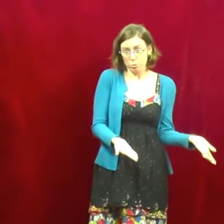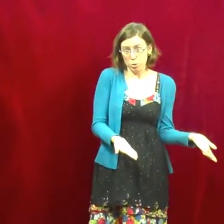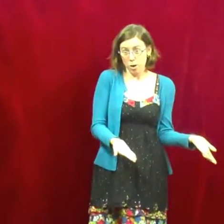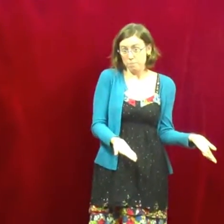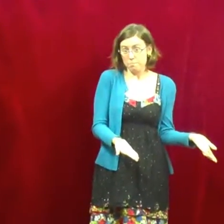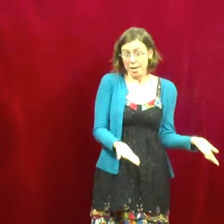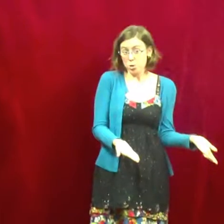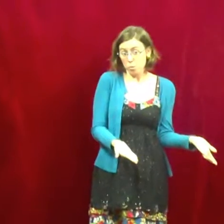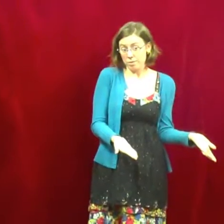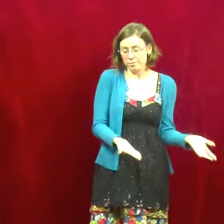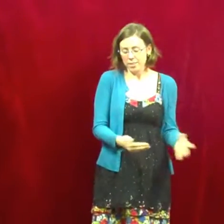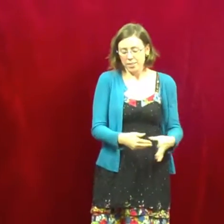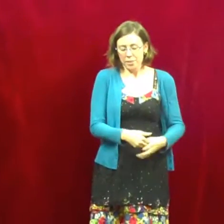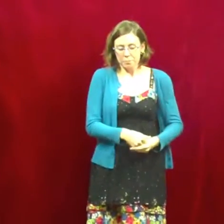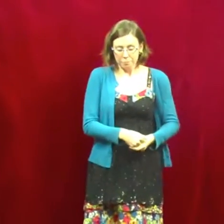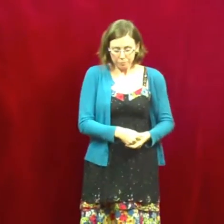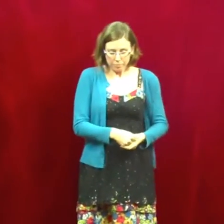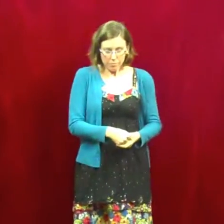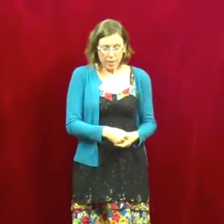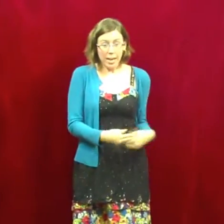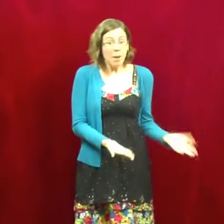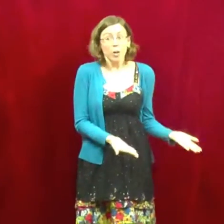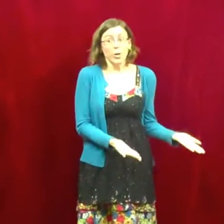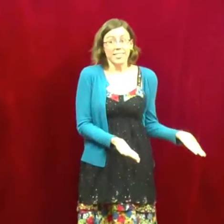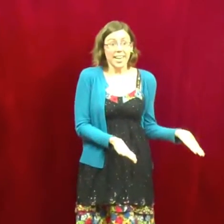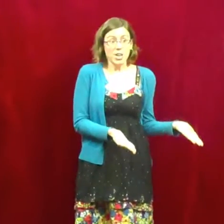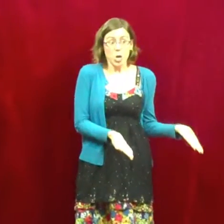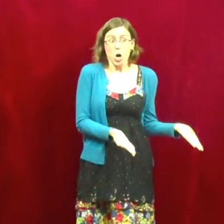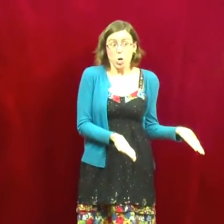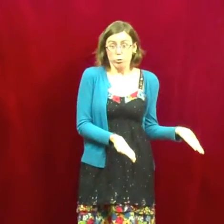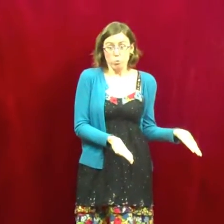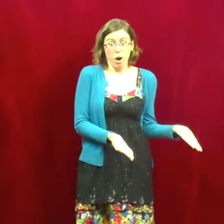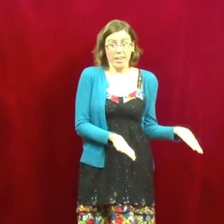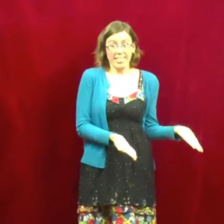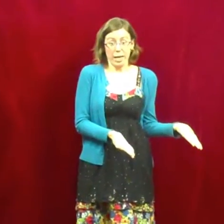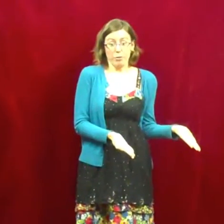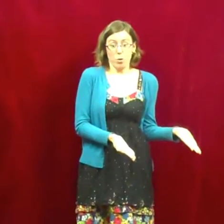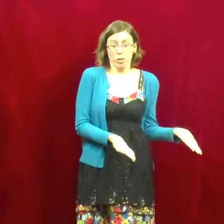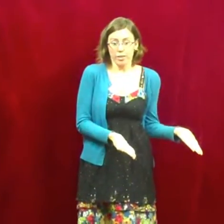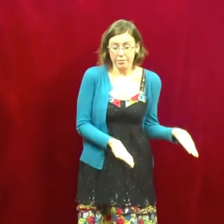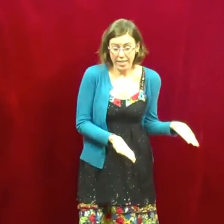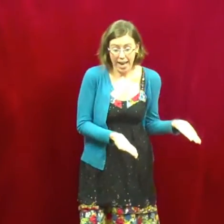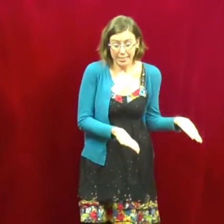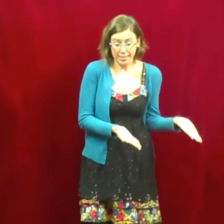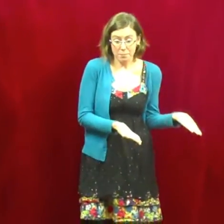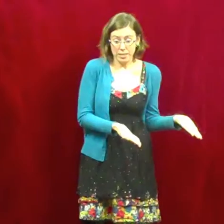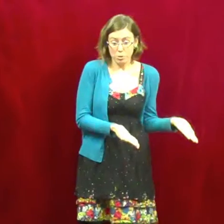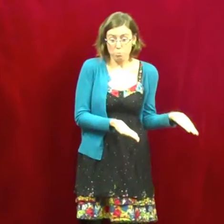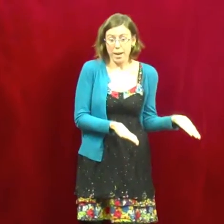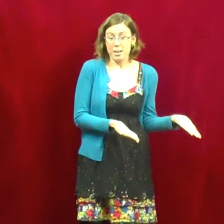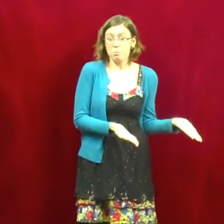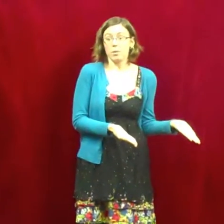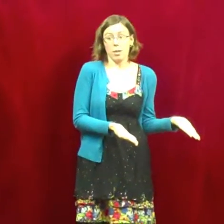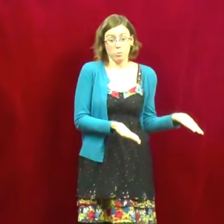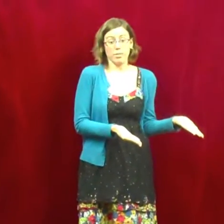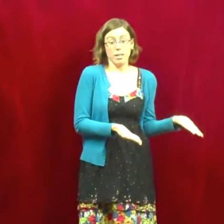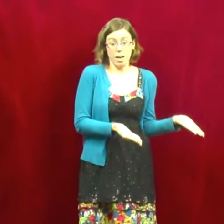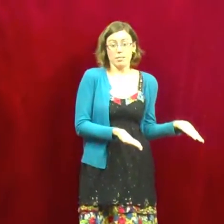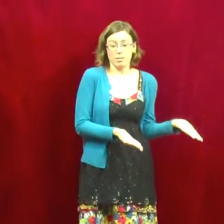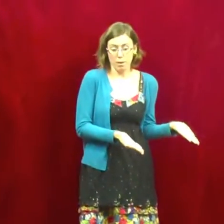you want my new one? And I'm not going to say no to Ari Salvador. If he asks me to buy a book, I will say yes, I